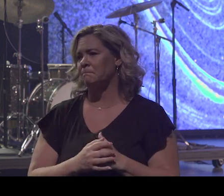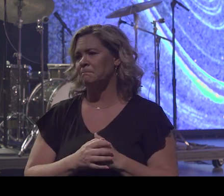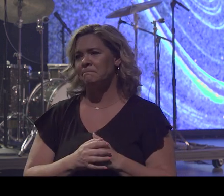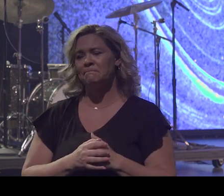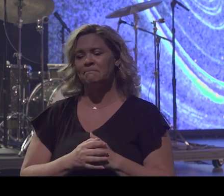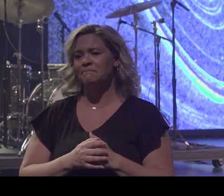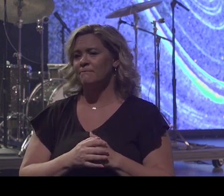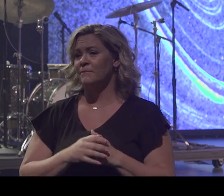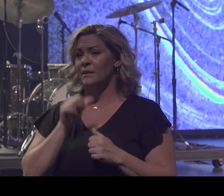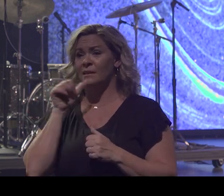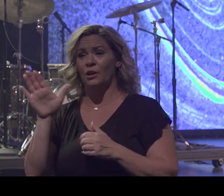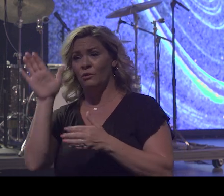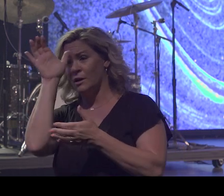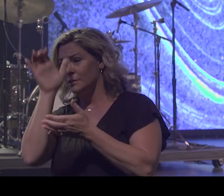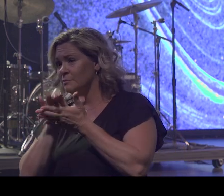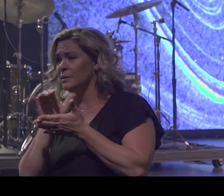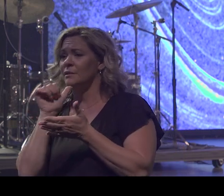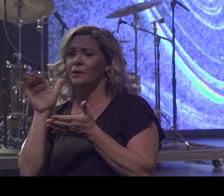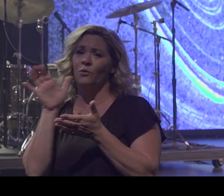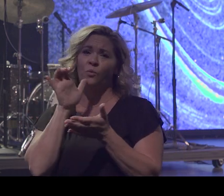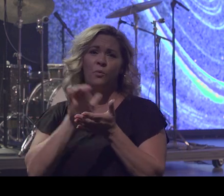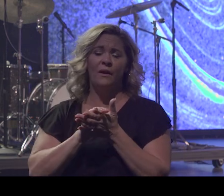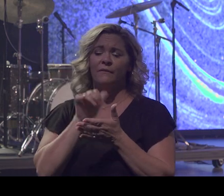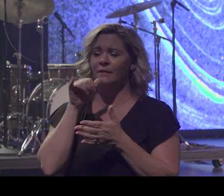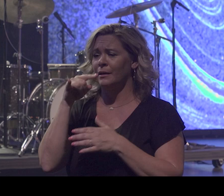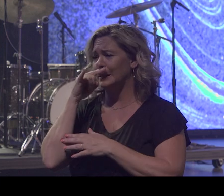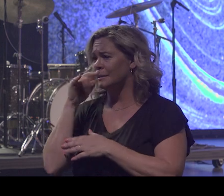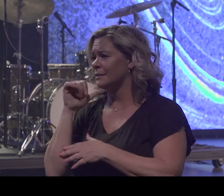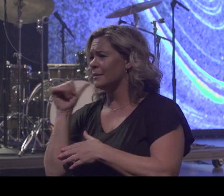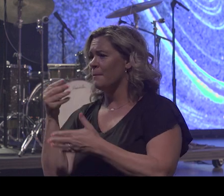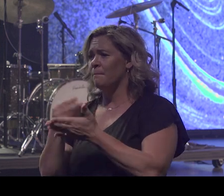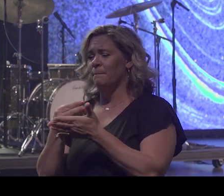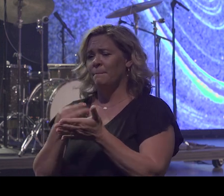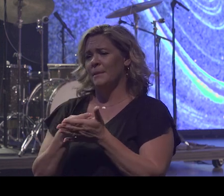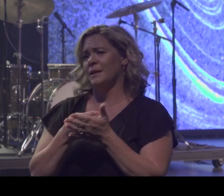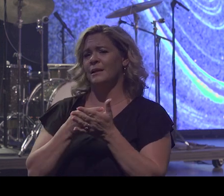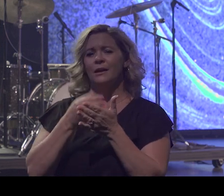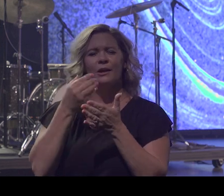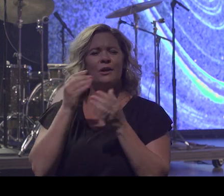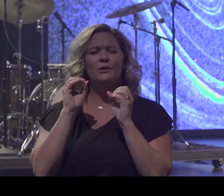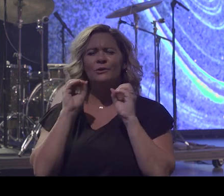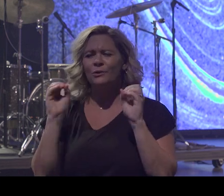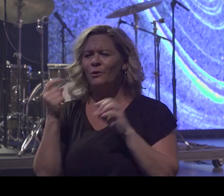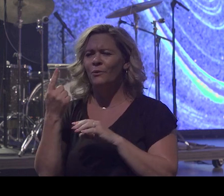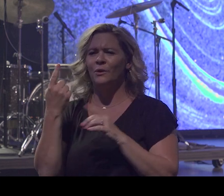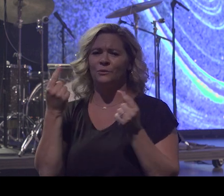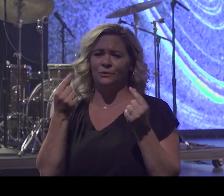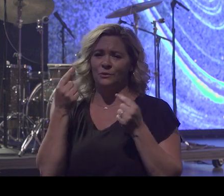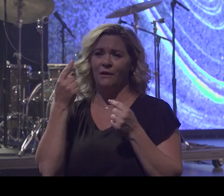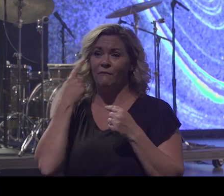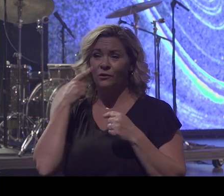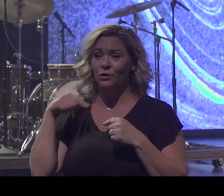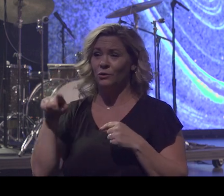not your husband, not your wife, not kids, not money, nobody will do that for you, but Jesus.